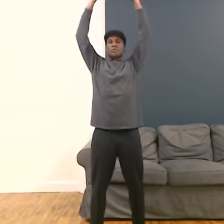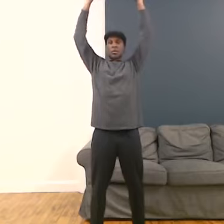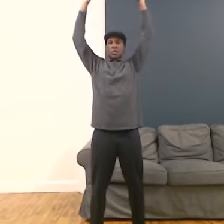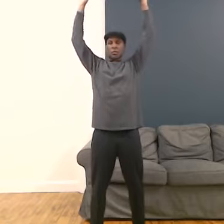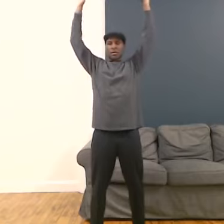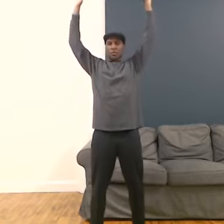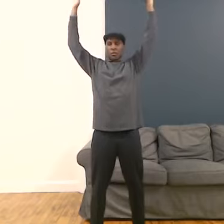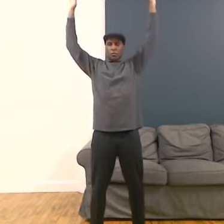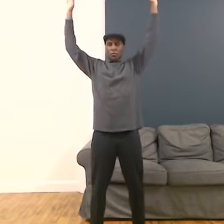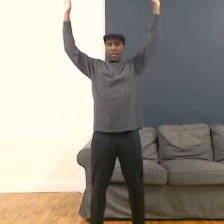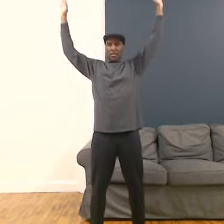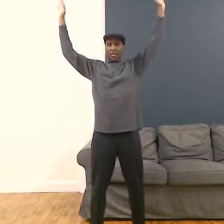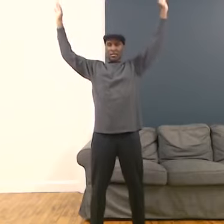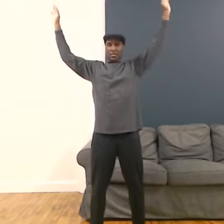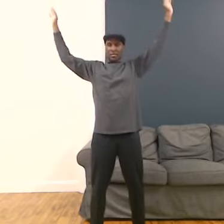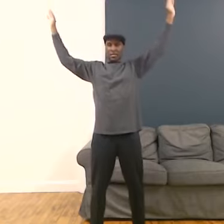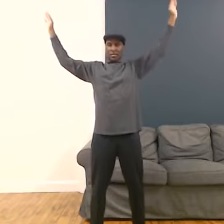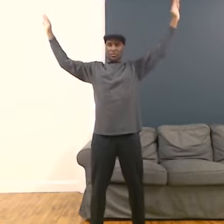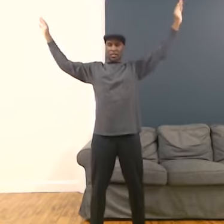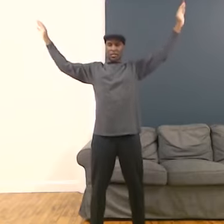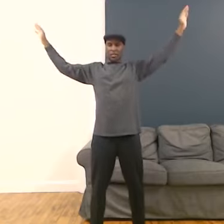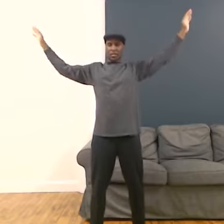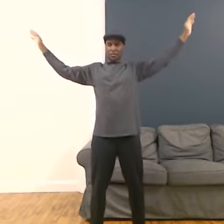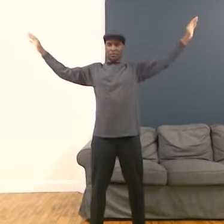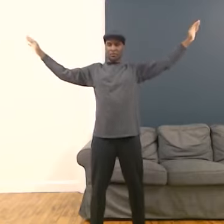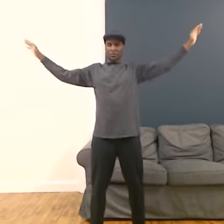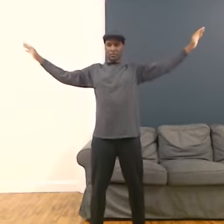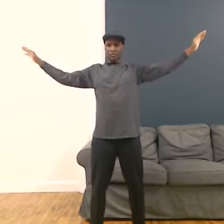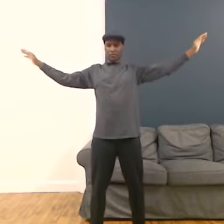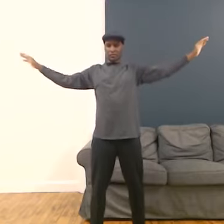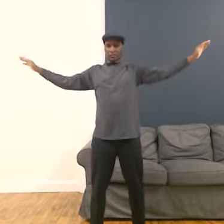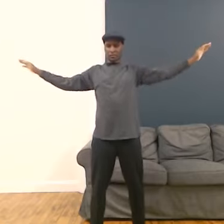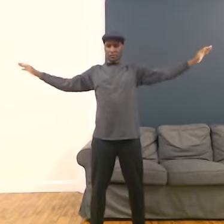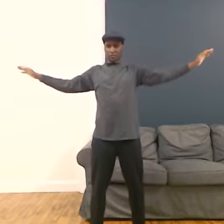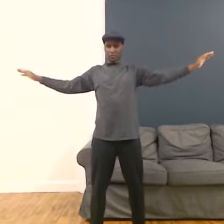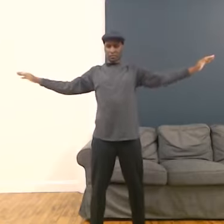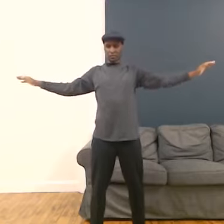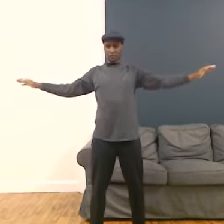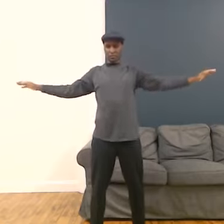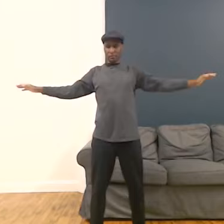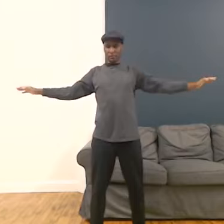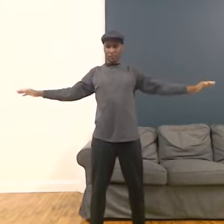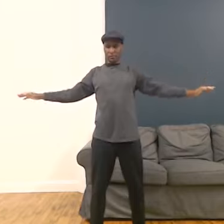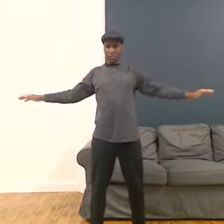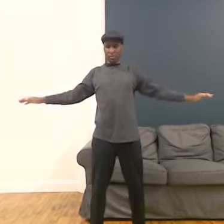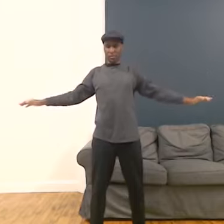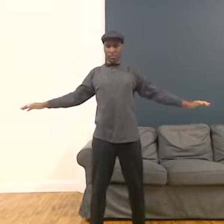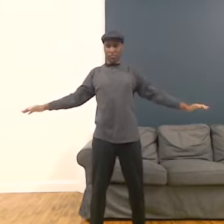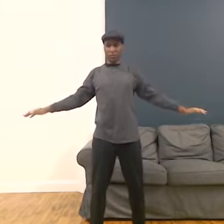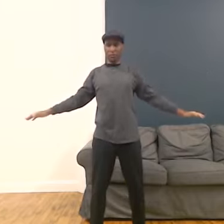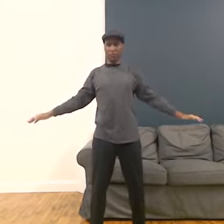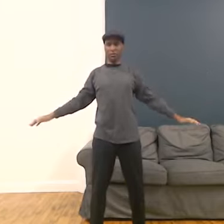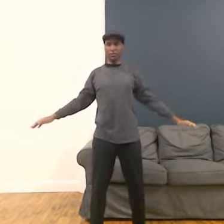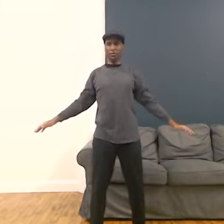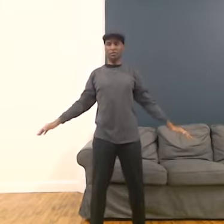Going at your own pace and speed, minimizing what you feel,